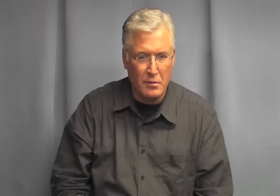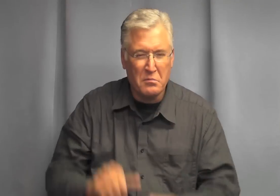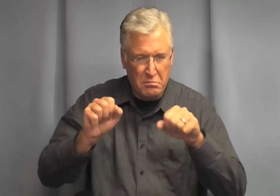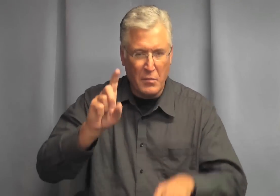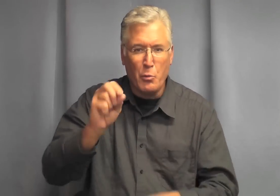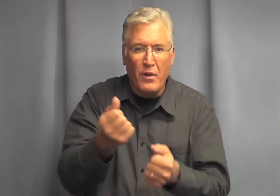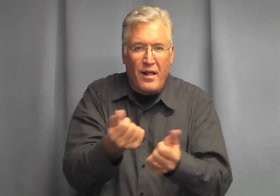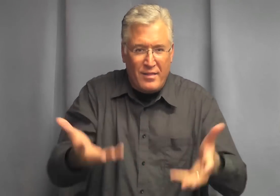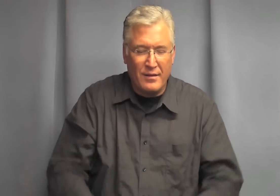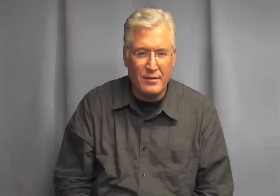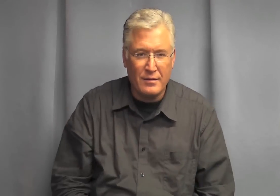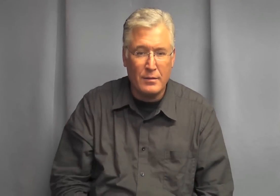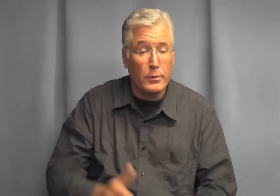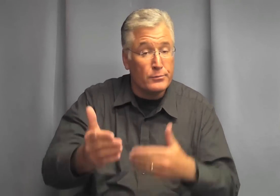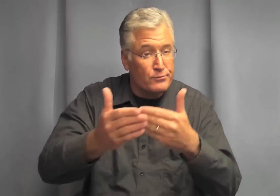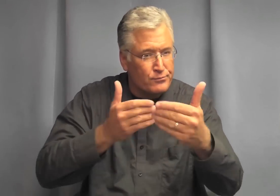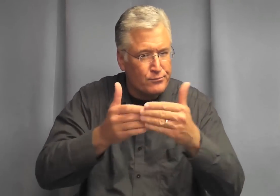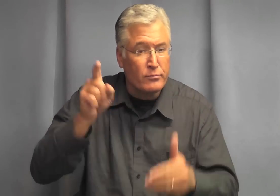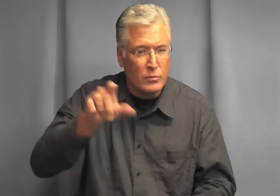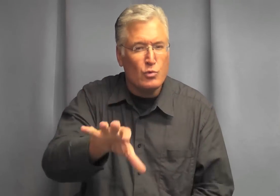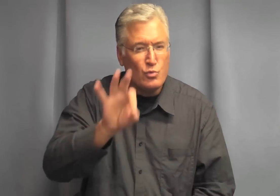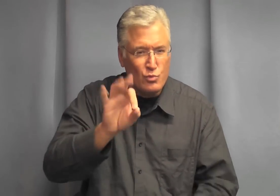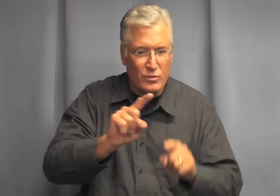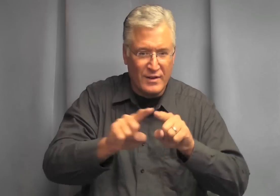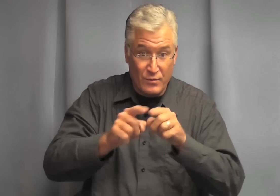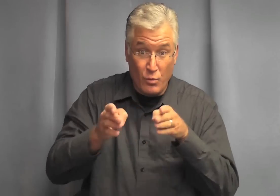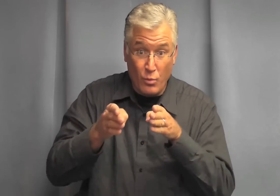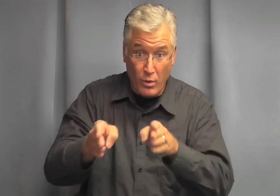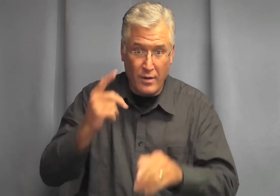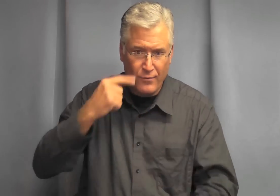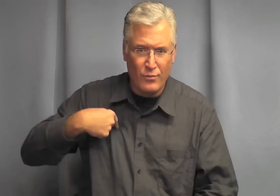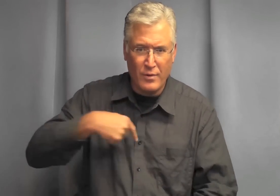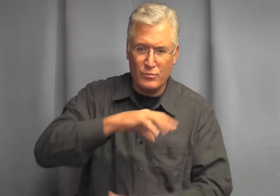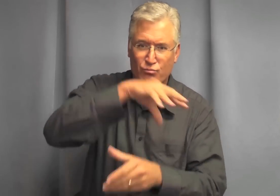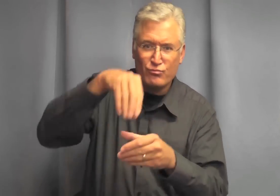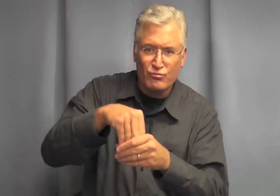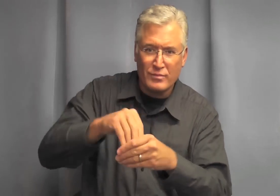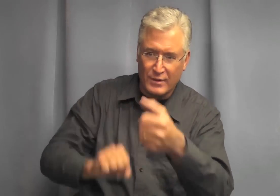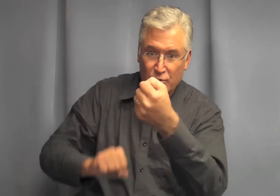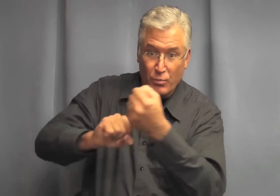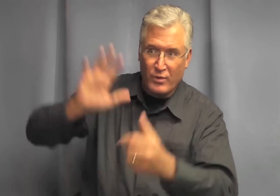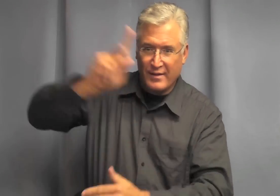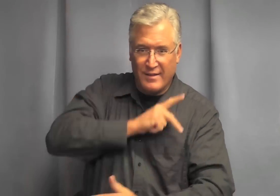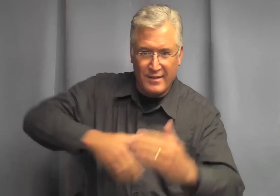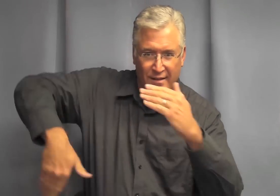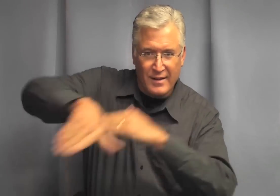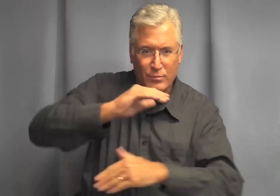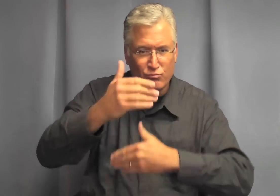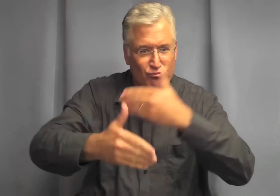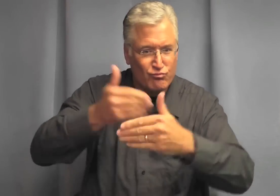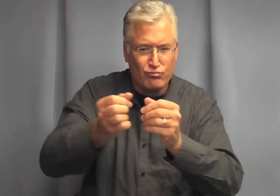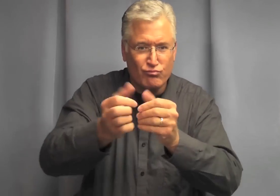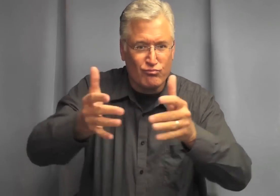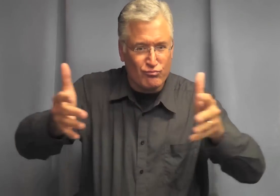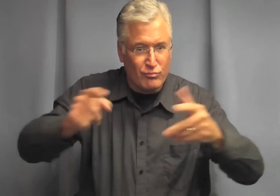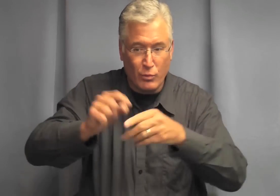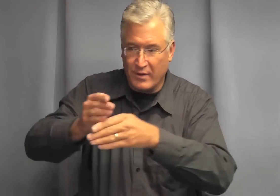now question do you think that god could could find another way to support and to